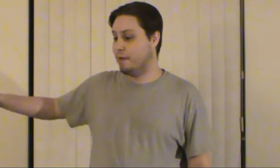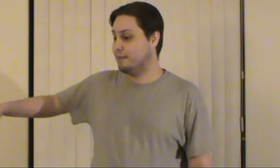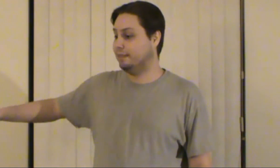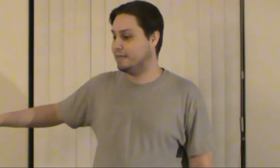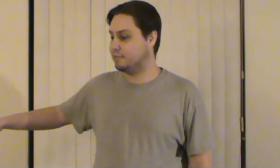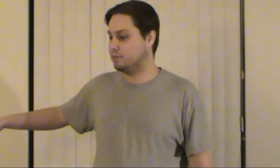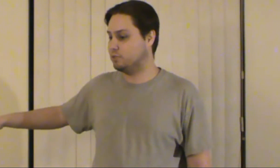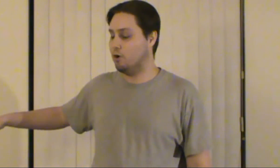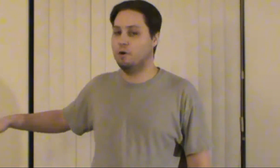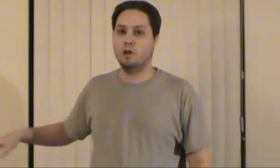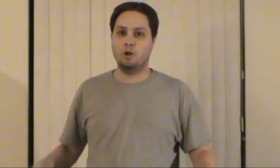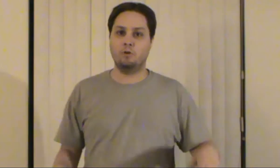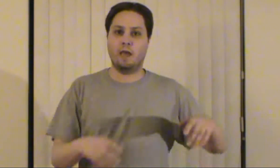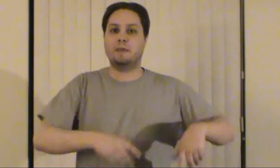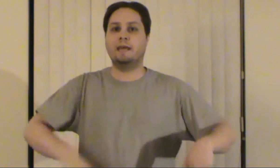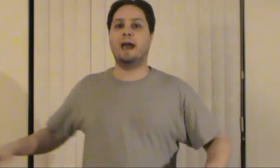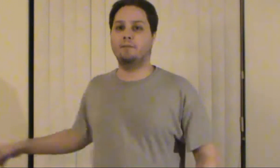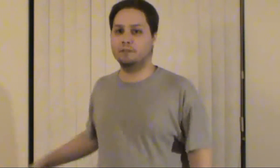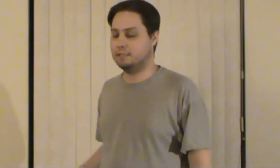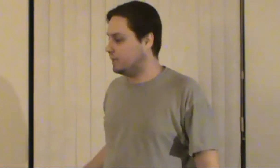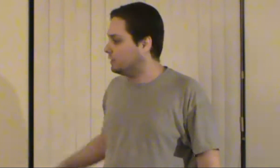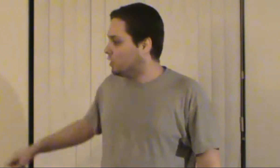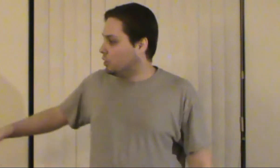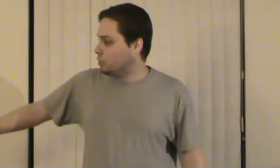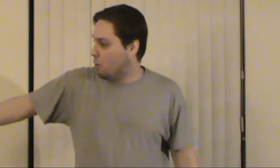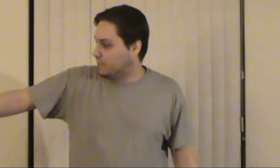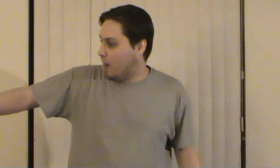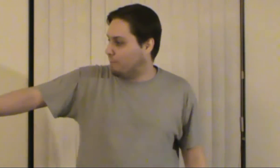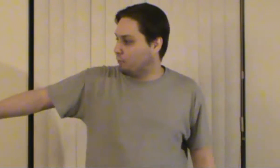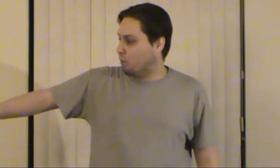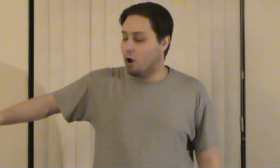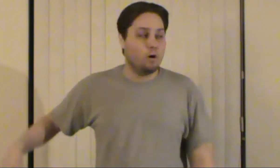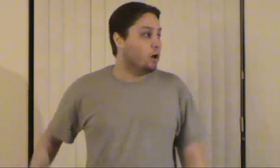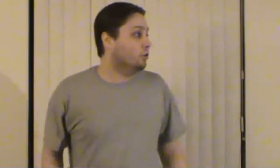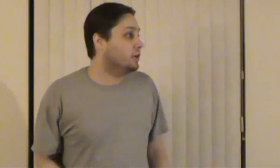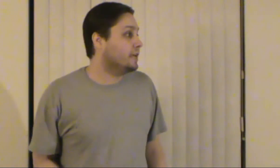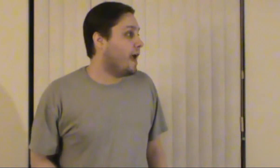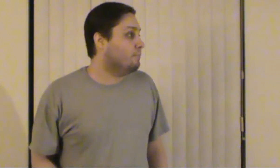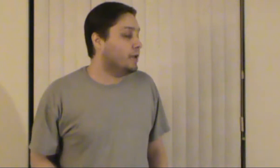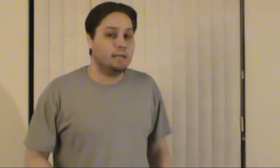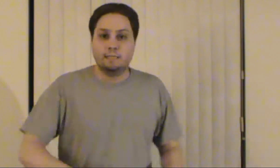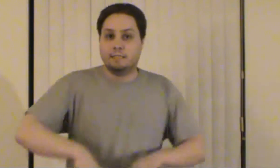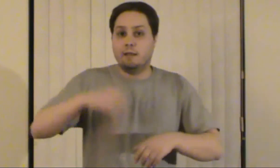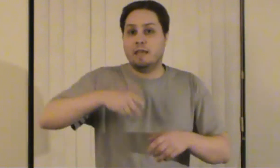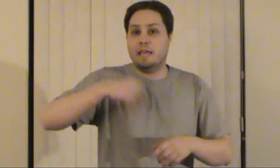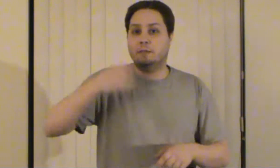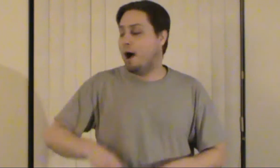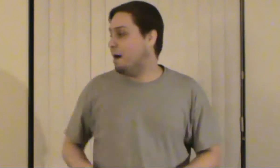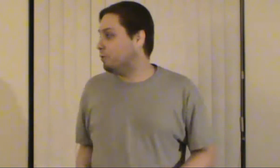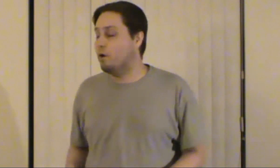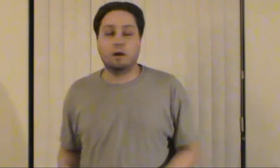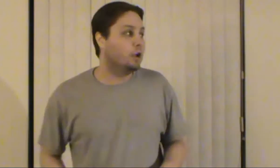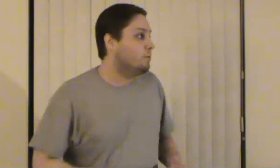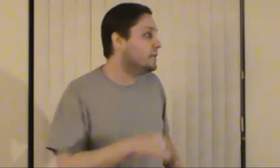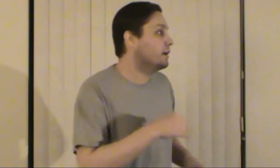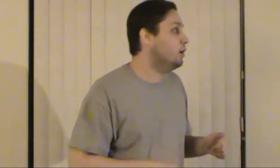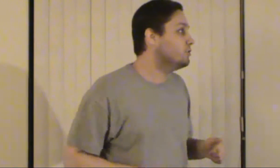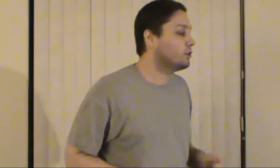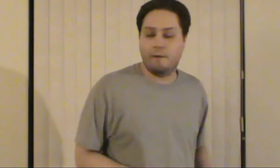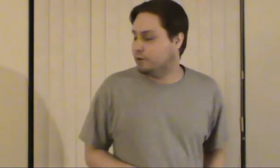maybe less than so who kept getting out of his seat going down my row looking at me seeing me eat the popcorn would get closer and